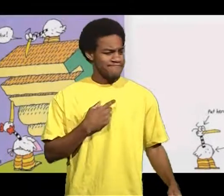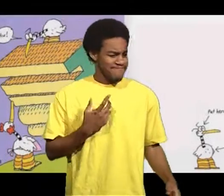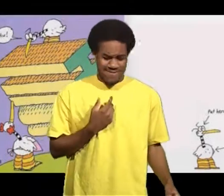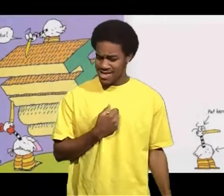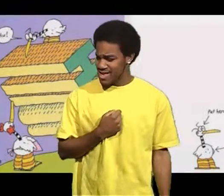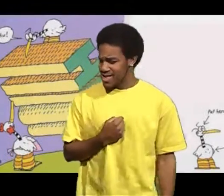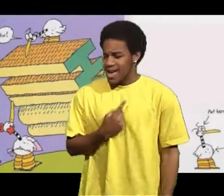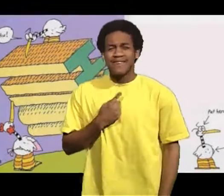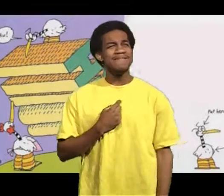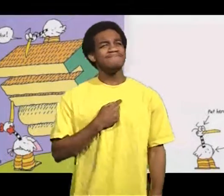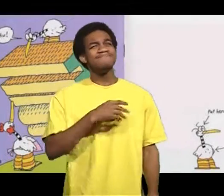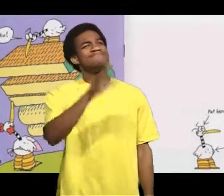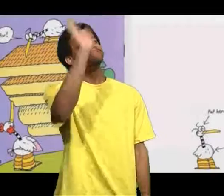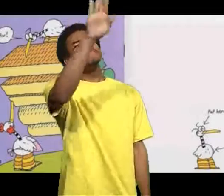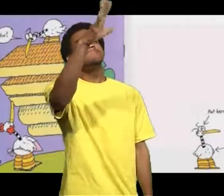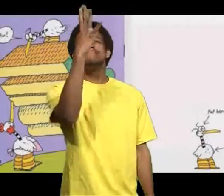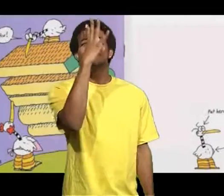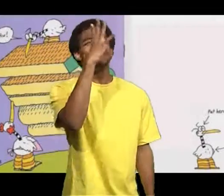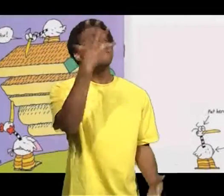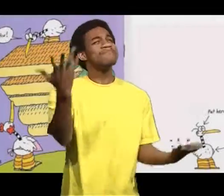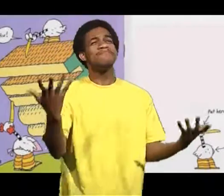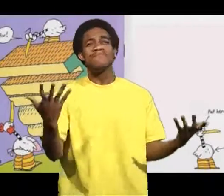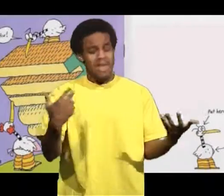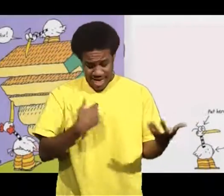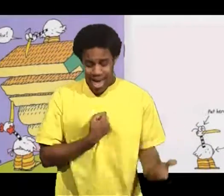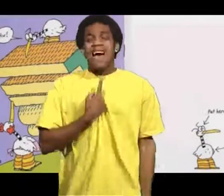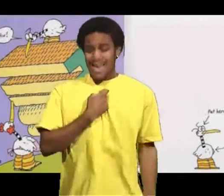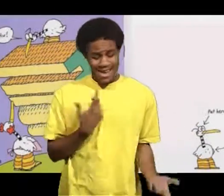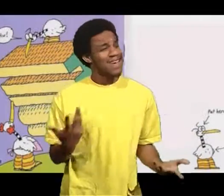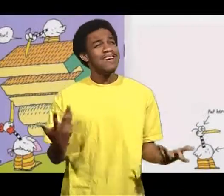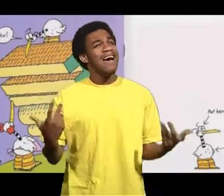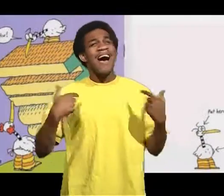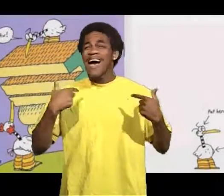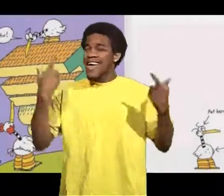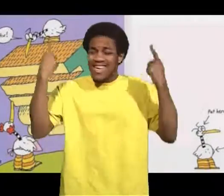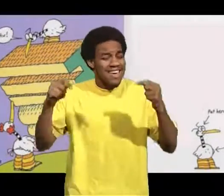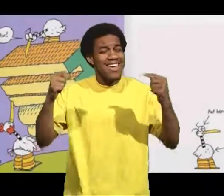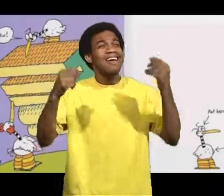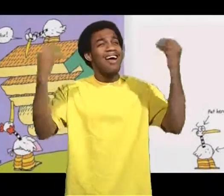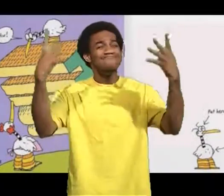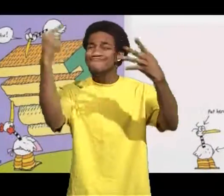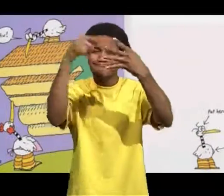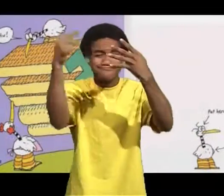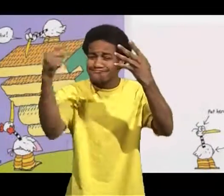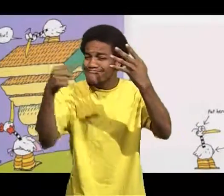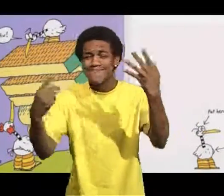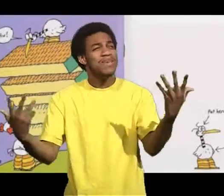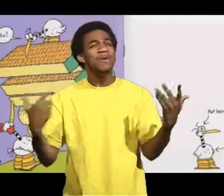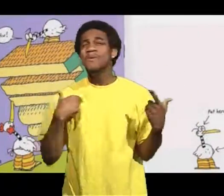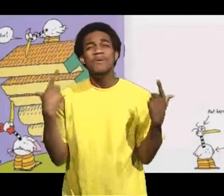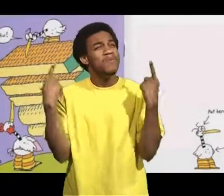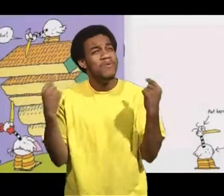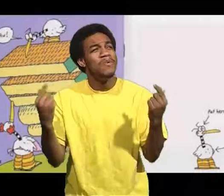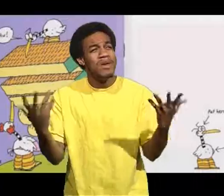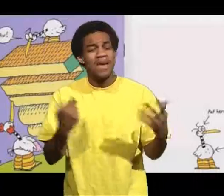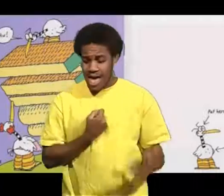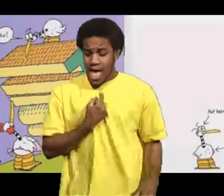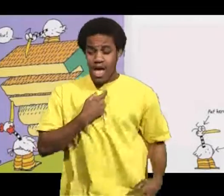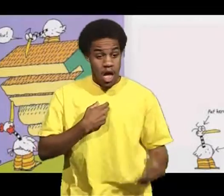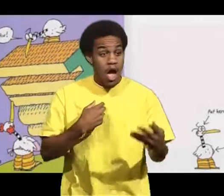So Sebastian was still hiccuping. He went back to mom and said look I'm still hiccuping. I've tried several things. What